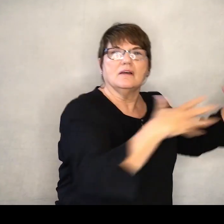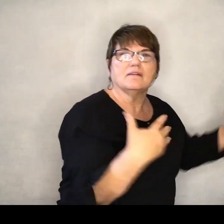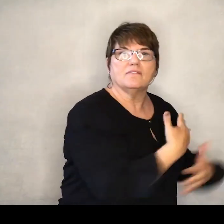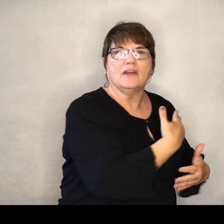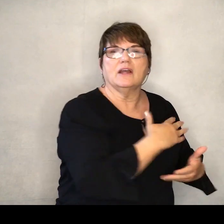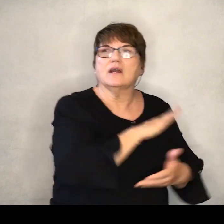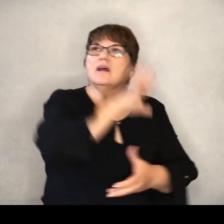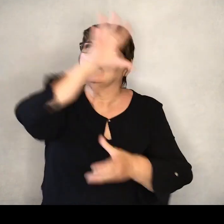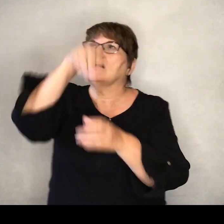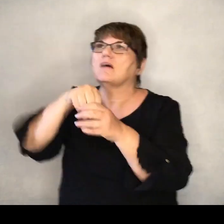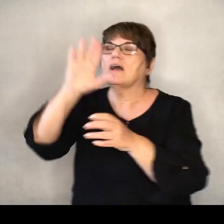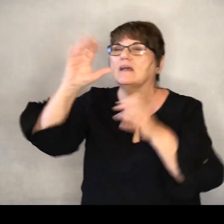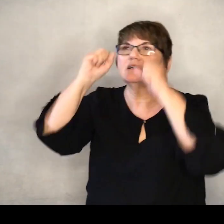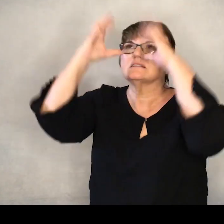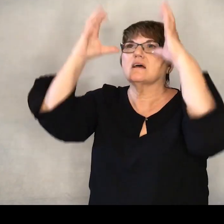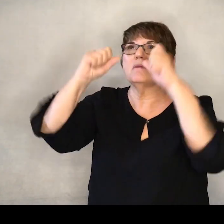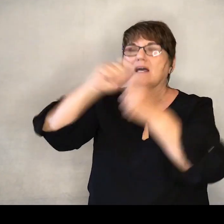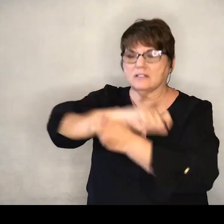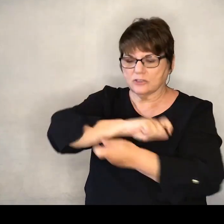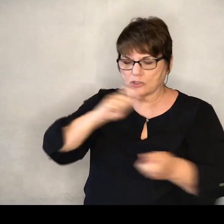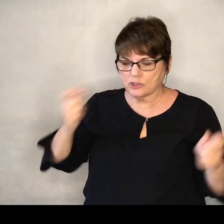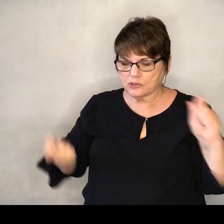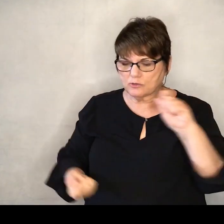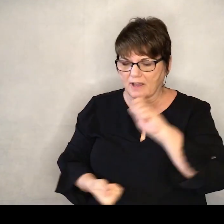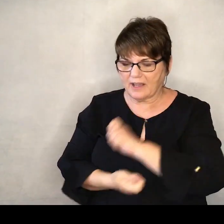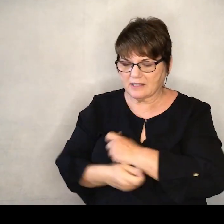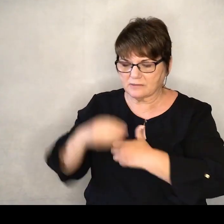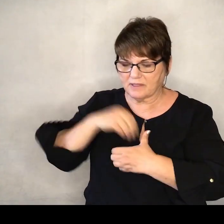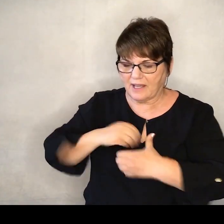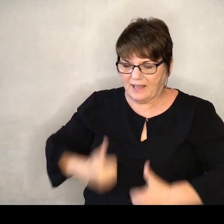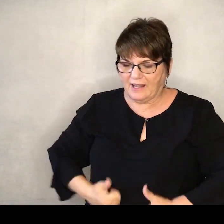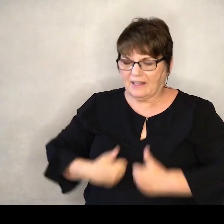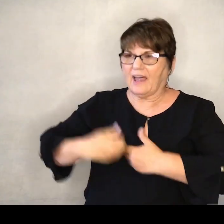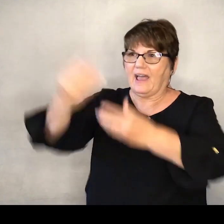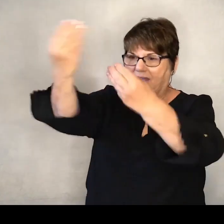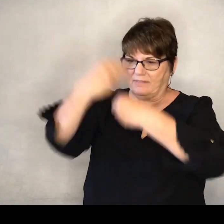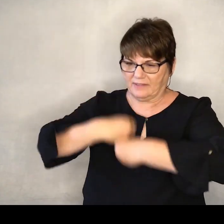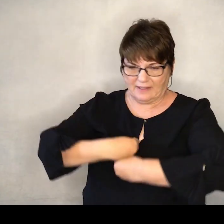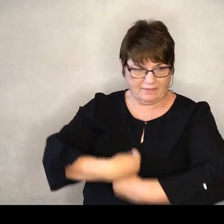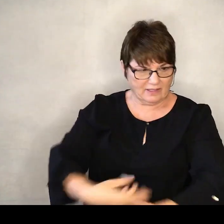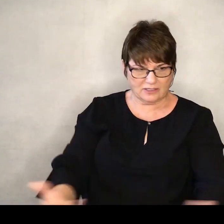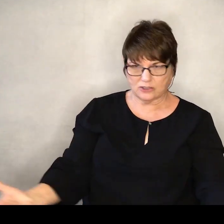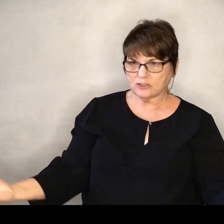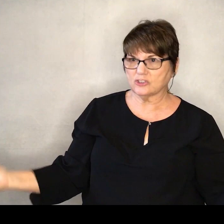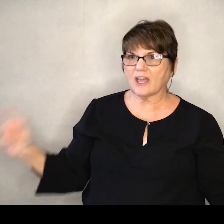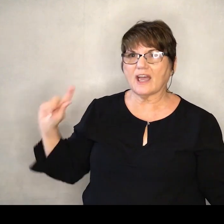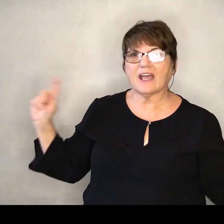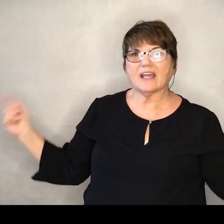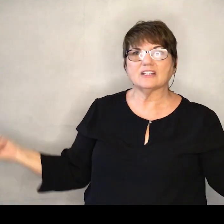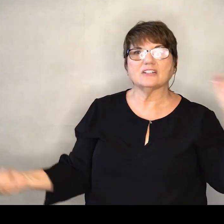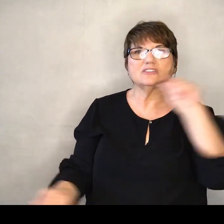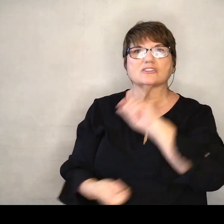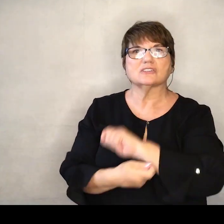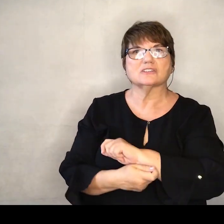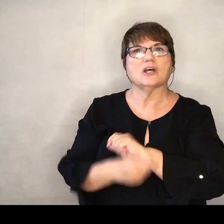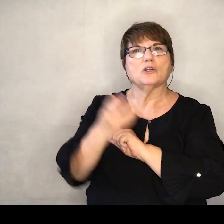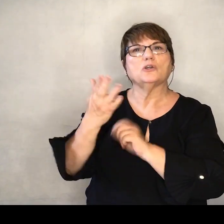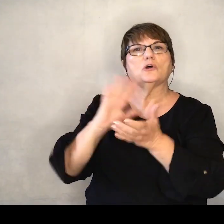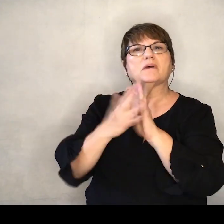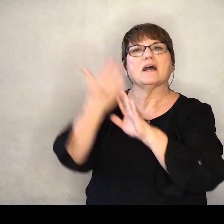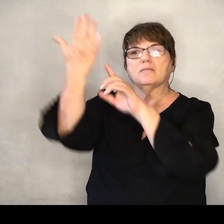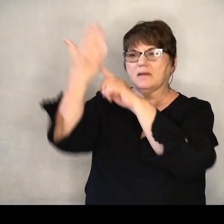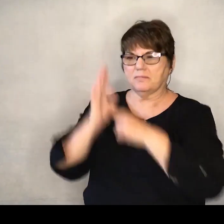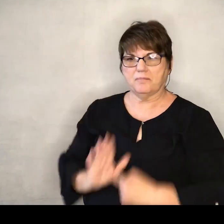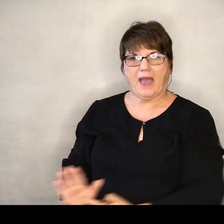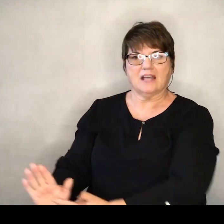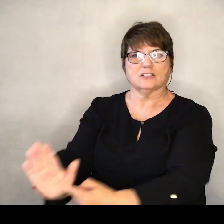of his amazing, transformational, life-giving changes as his ambassadors of the